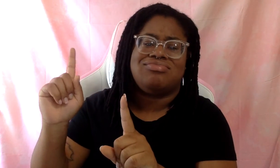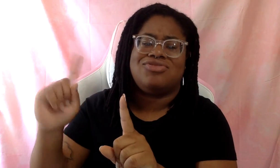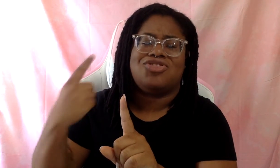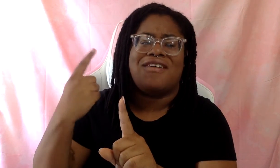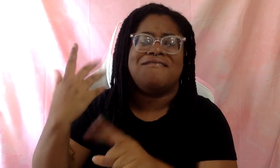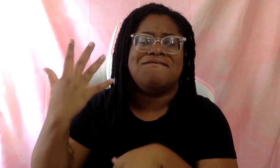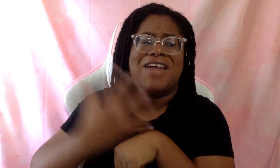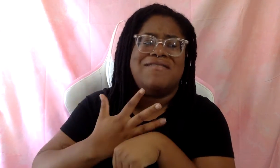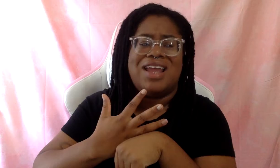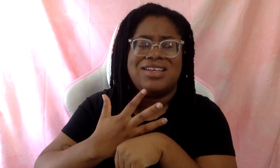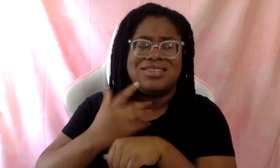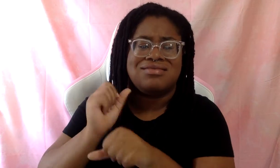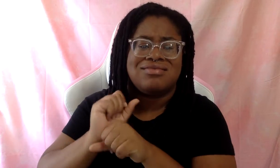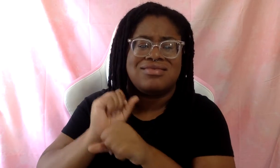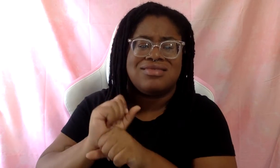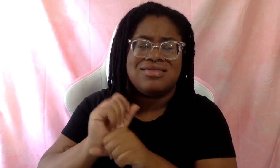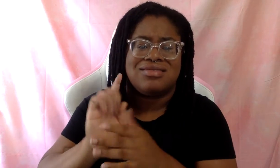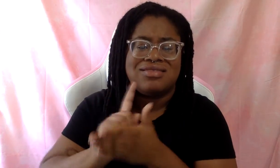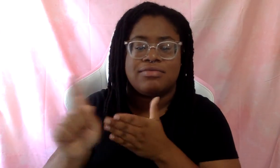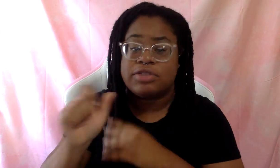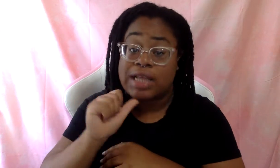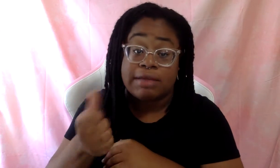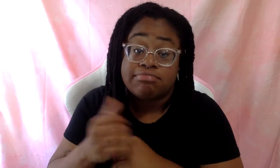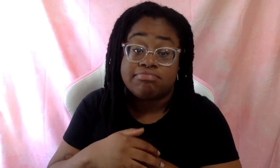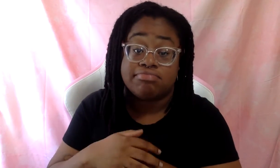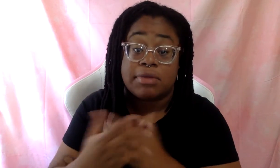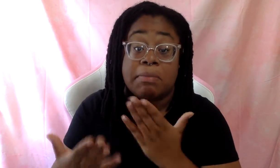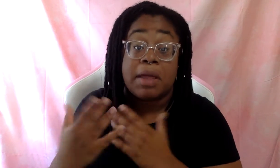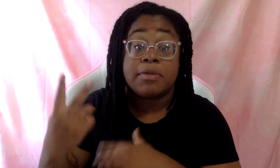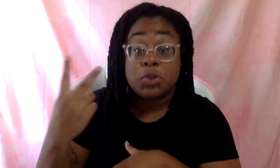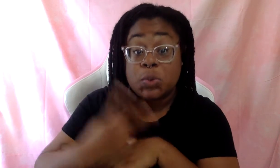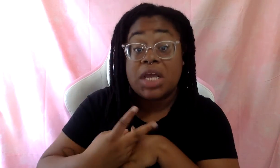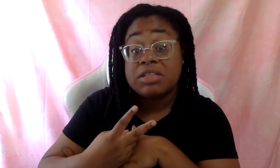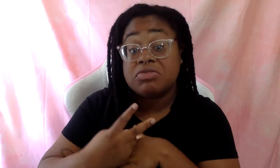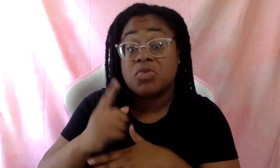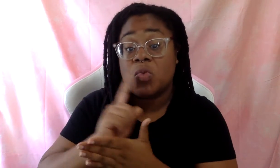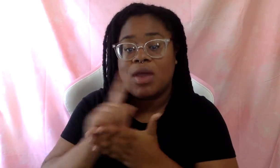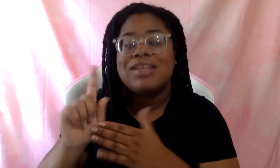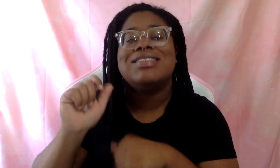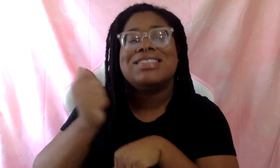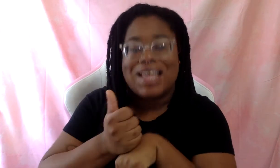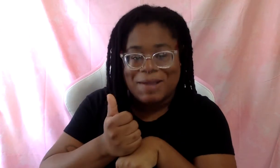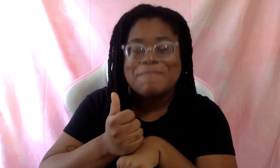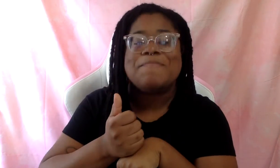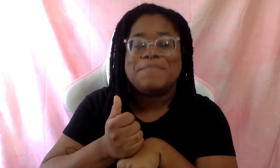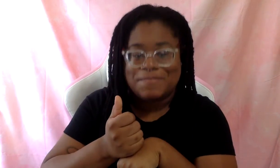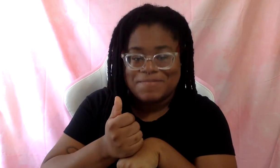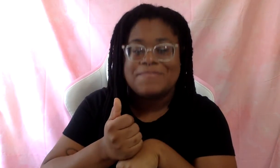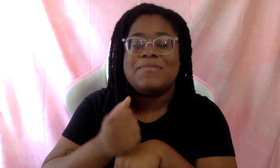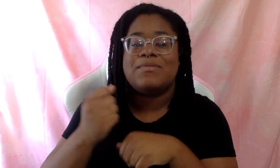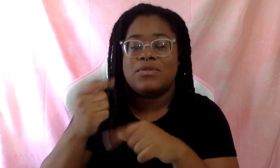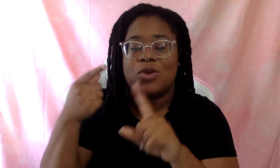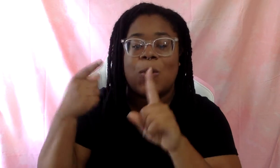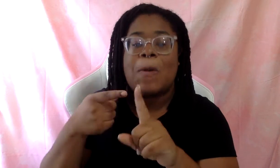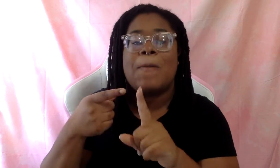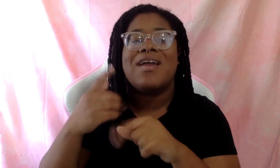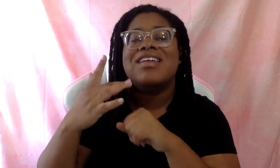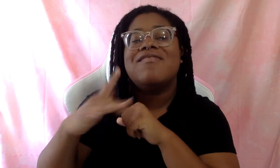a week. You're not. You might start two days a week. So set the goal and make sure it's available with the